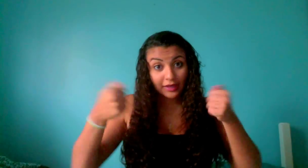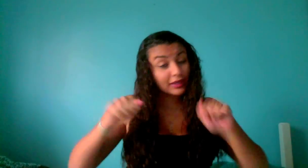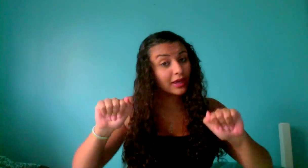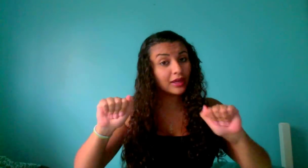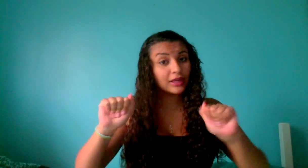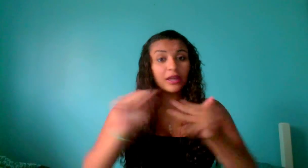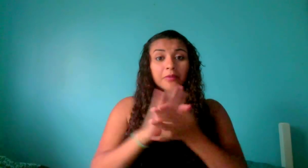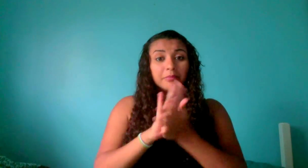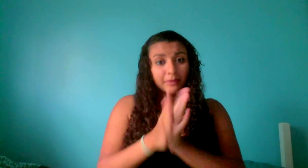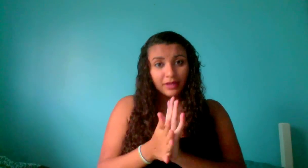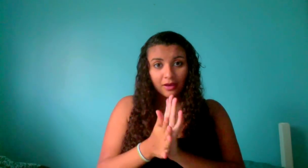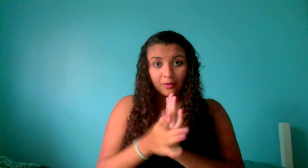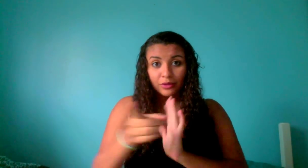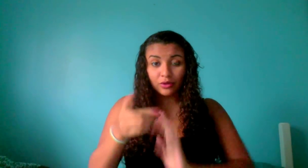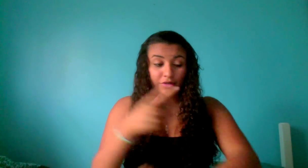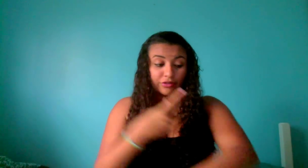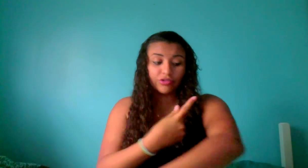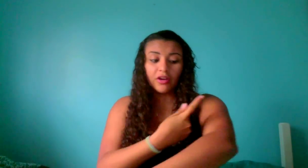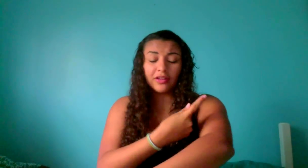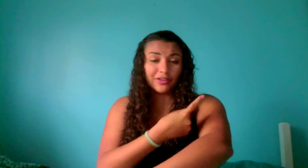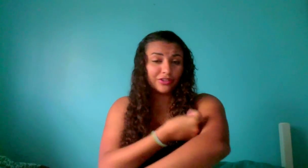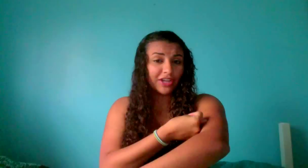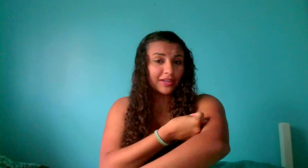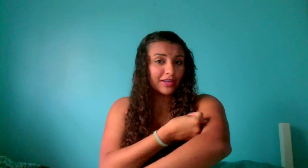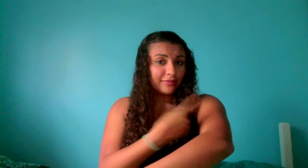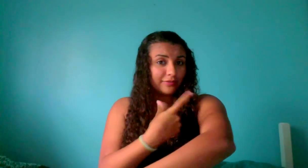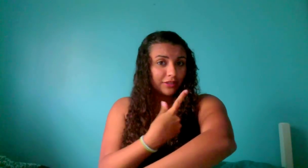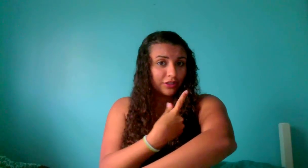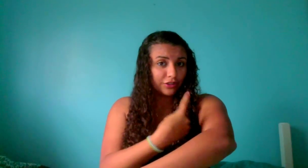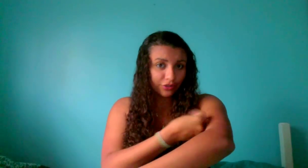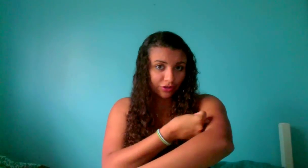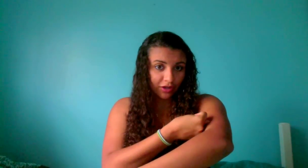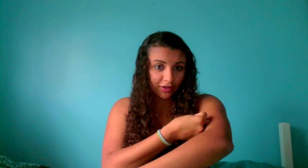can become your drug like you're injecting it your drug